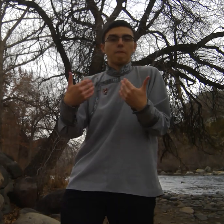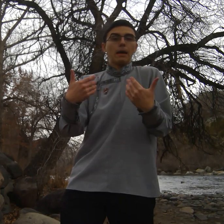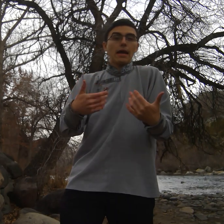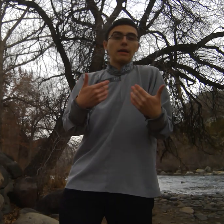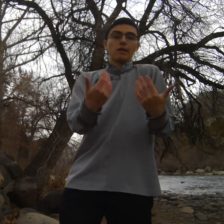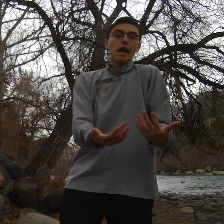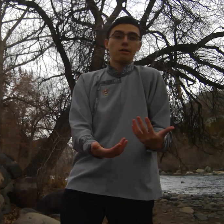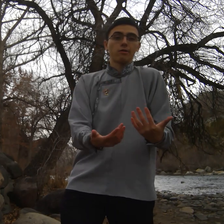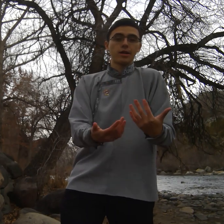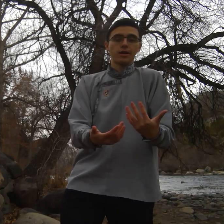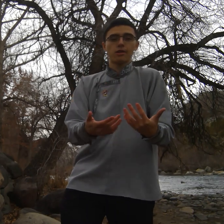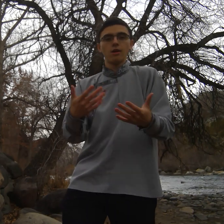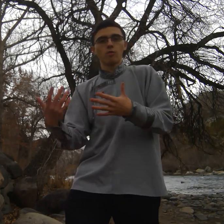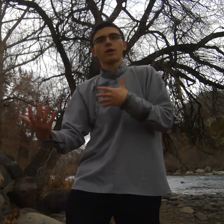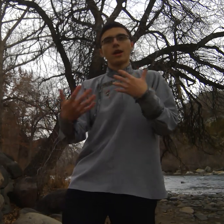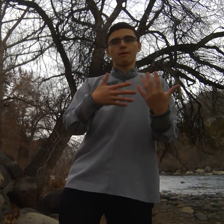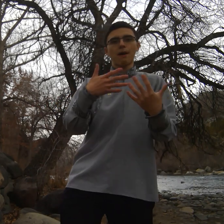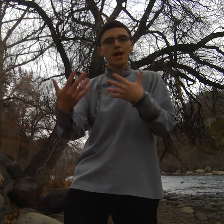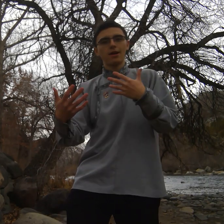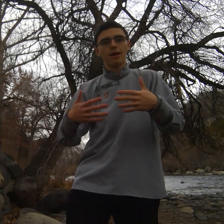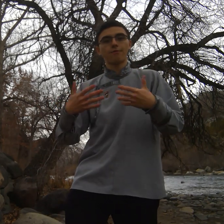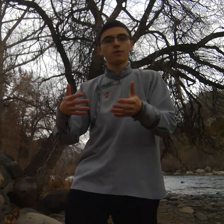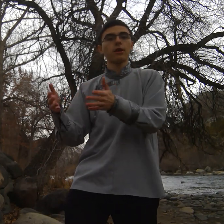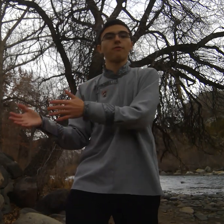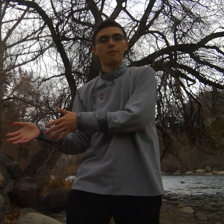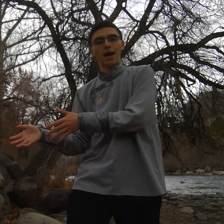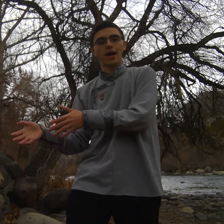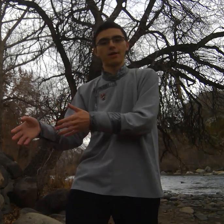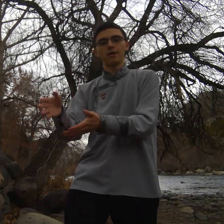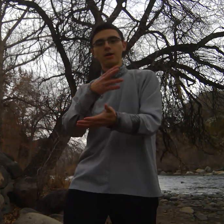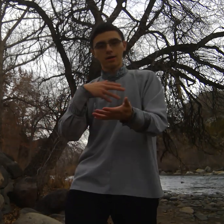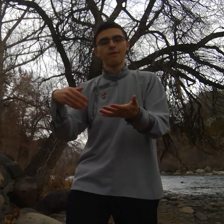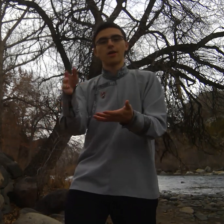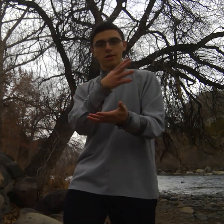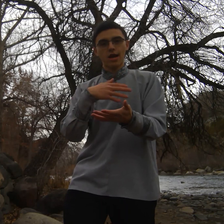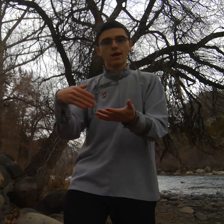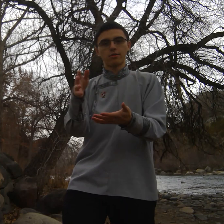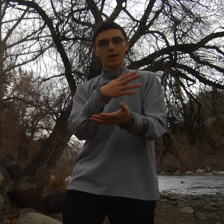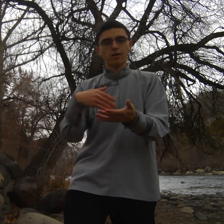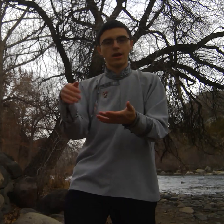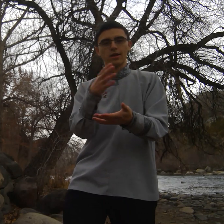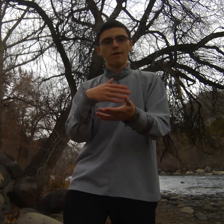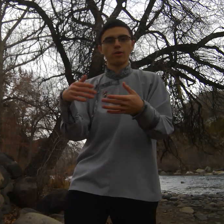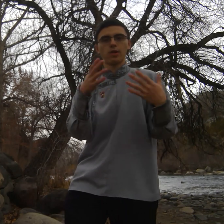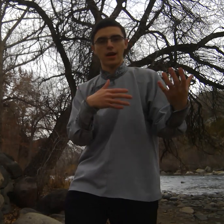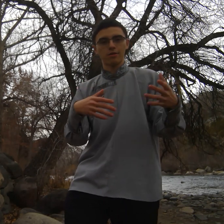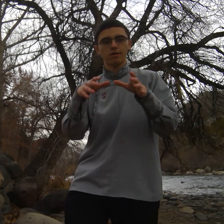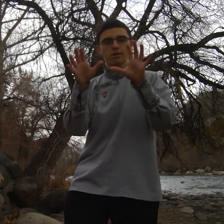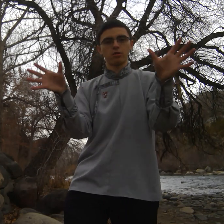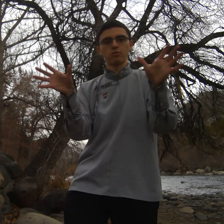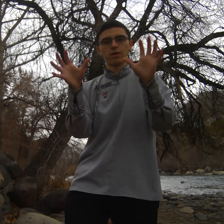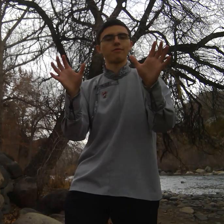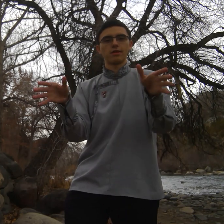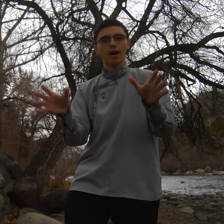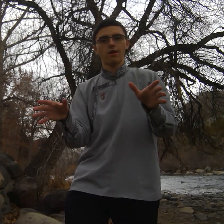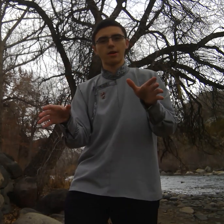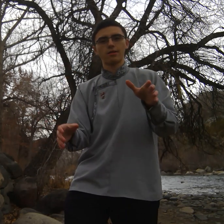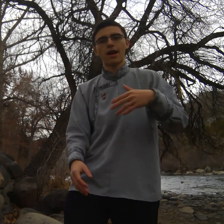paid a salary it's we're getting paid enough to live by at a living standard that's like everyone else who lives in the area the